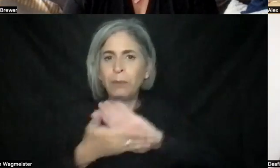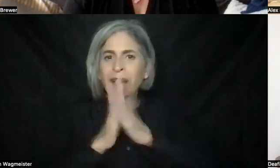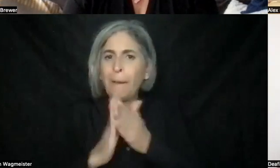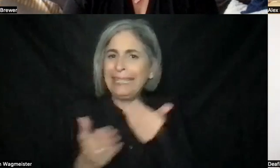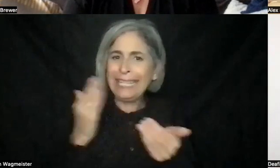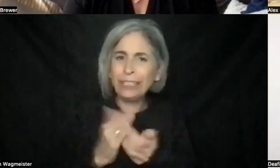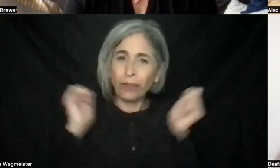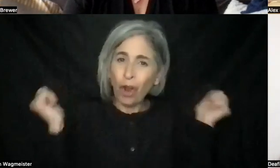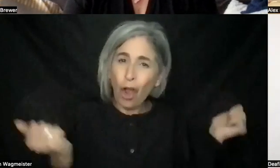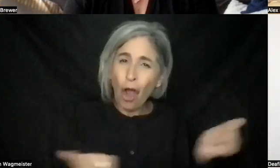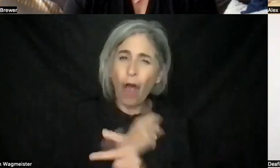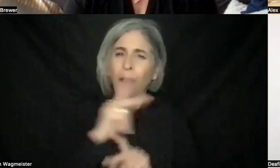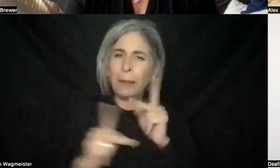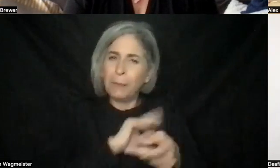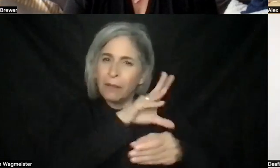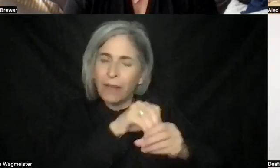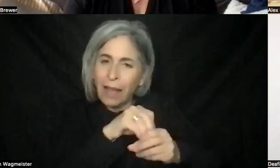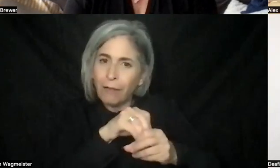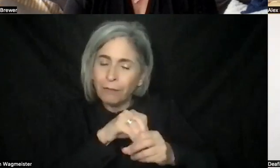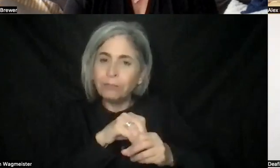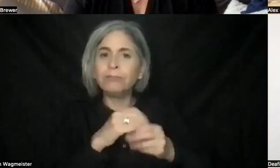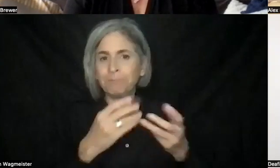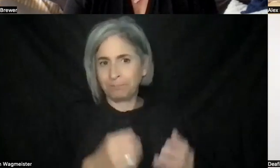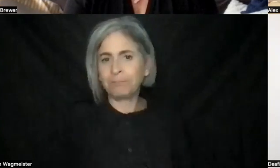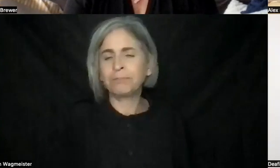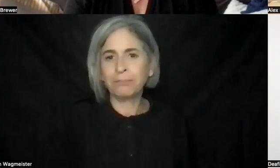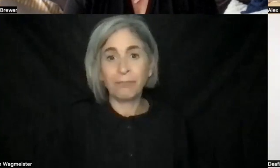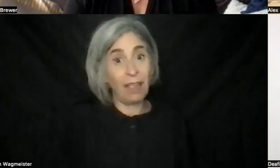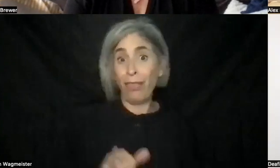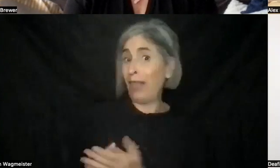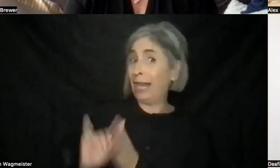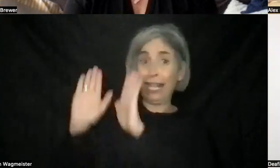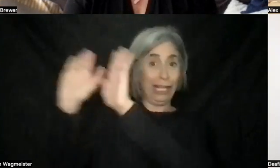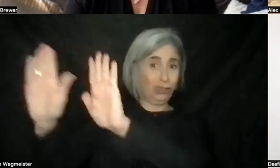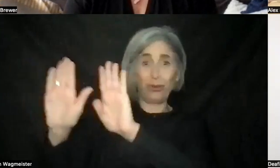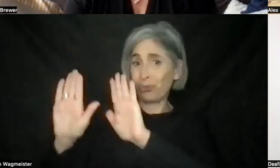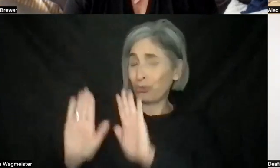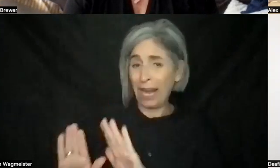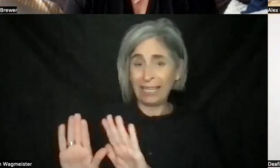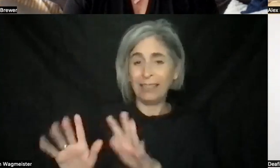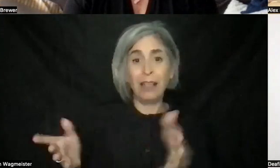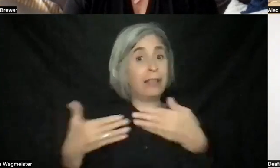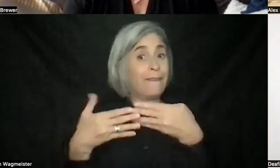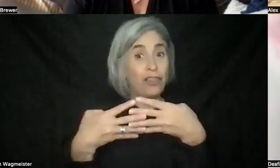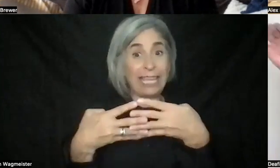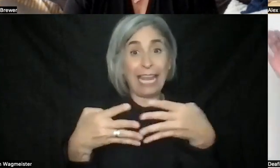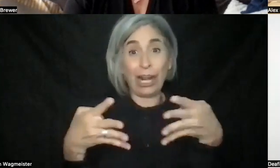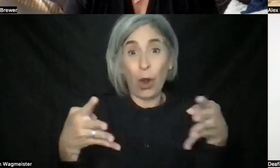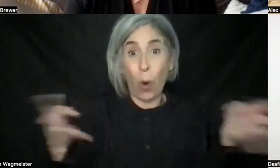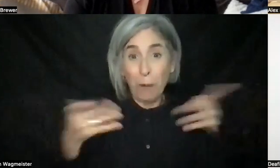involved going forward. Well, that's that's great. You mentioned that the floodgates have definitely opened for because